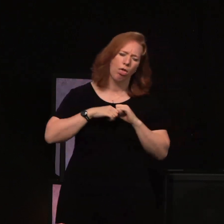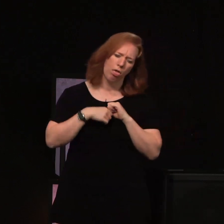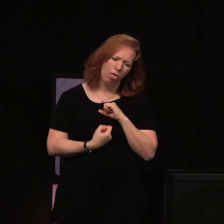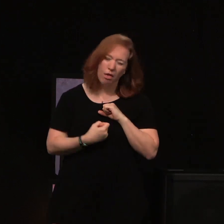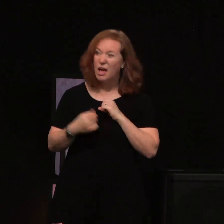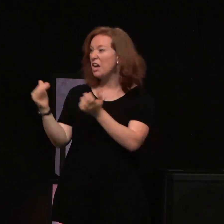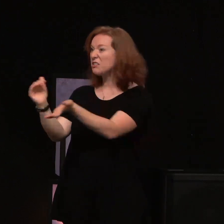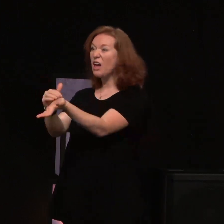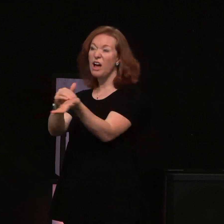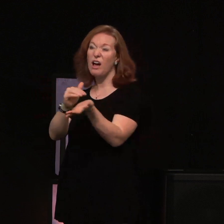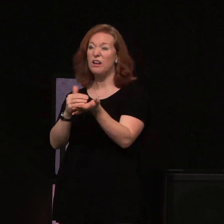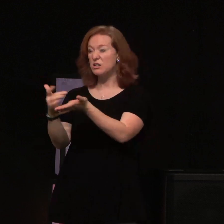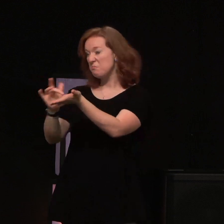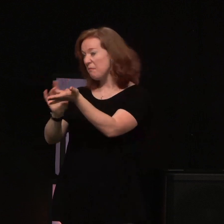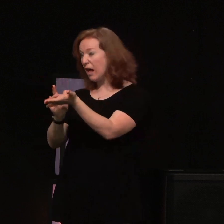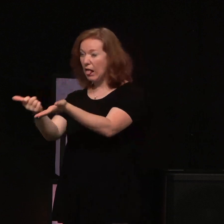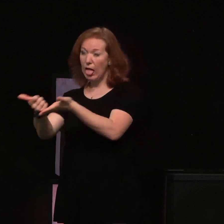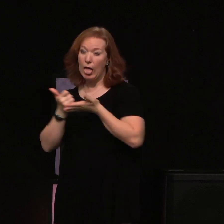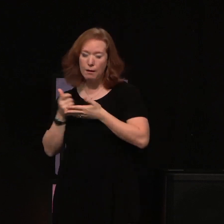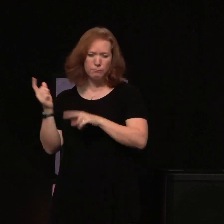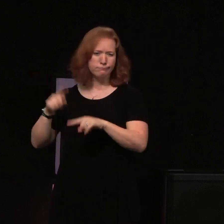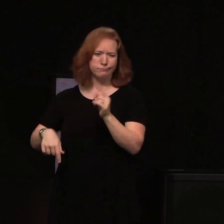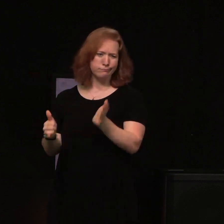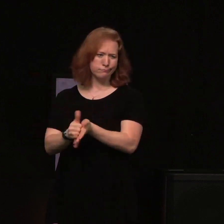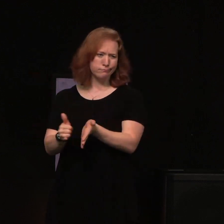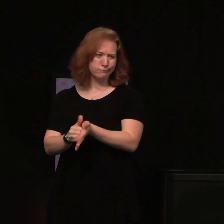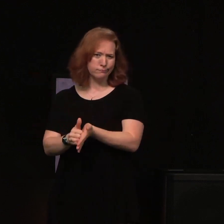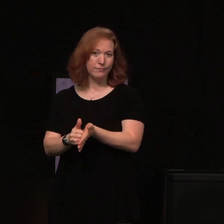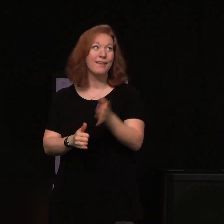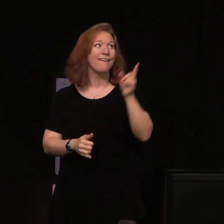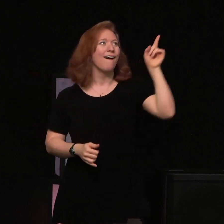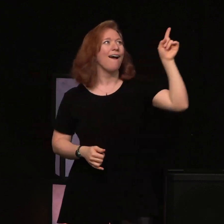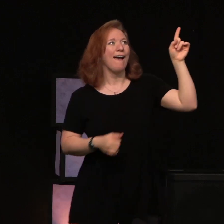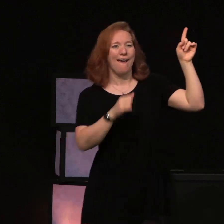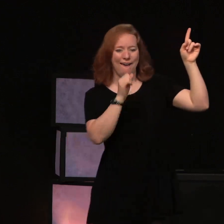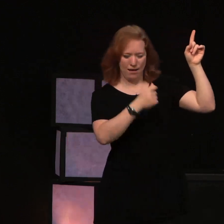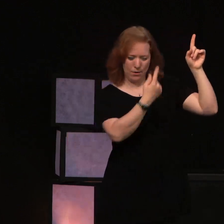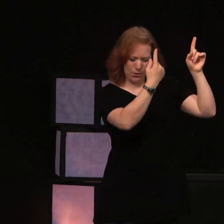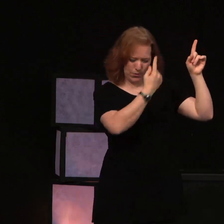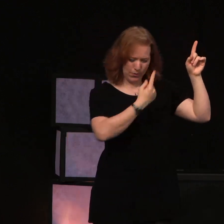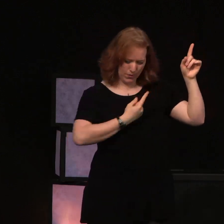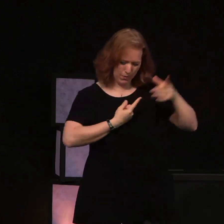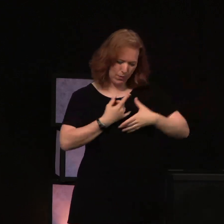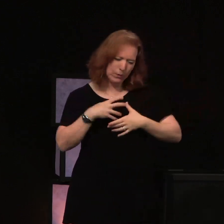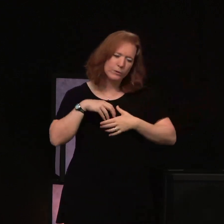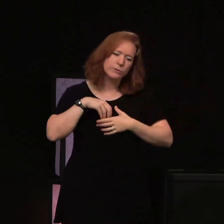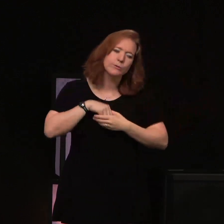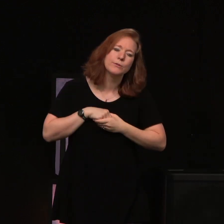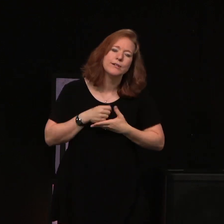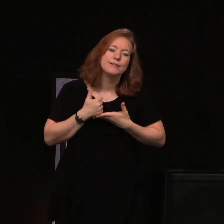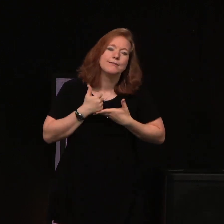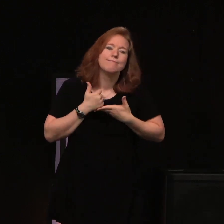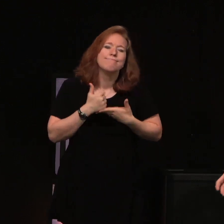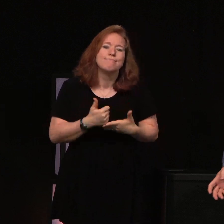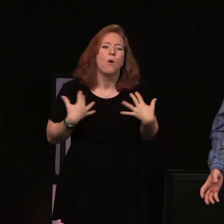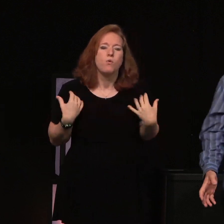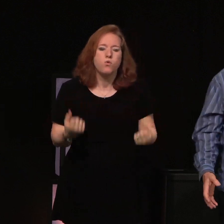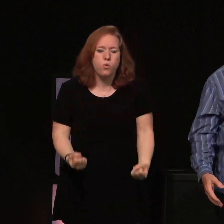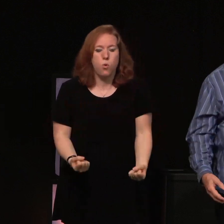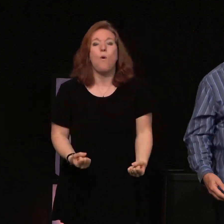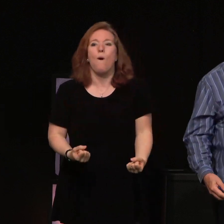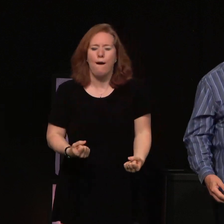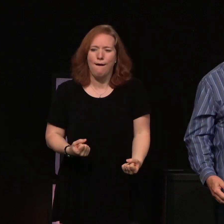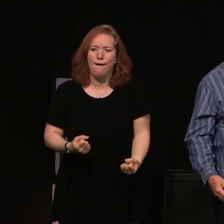where no medication can reach. He can get in there and heal that broken heart, and he